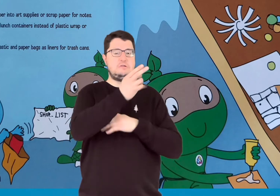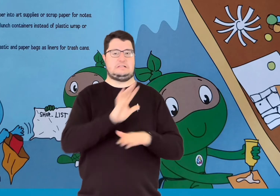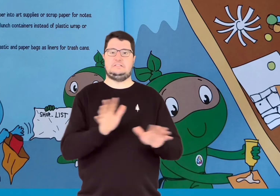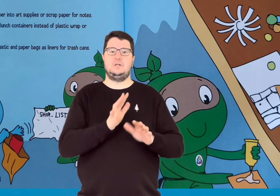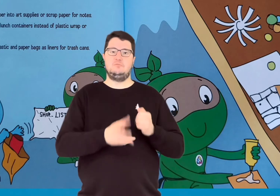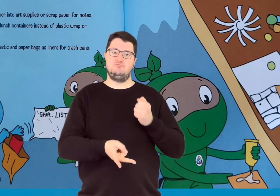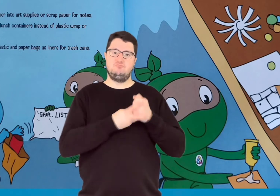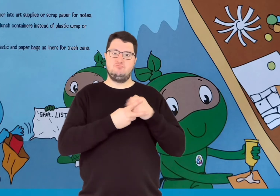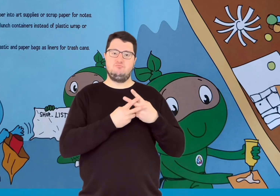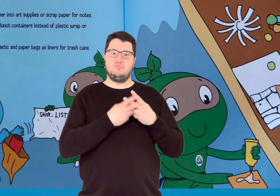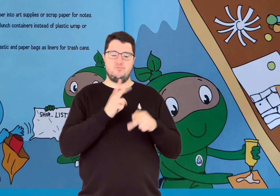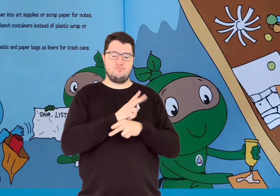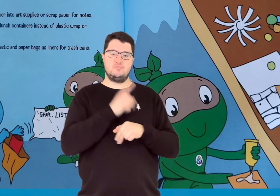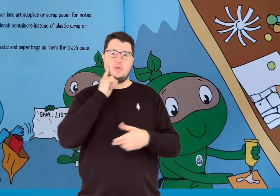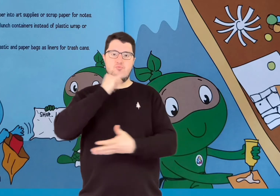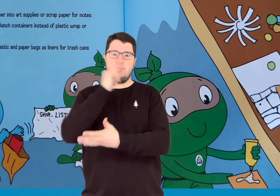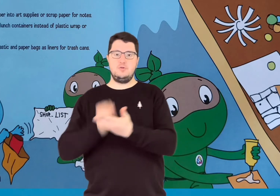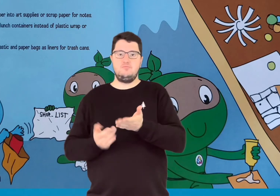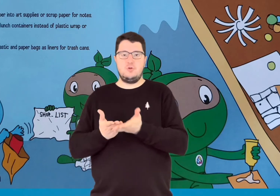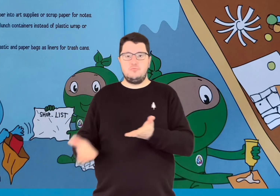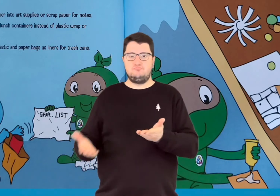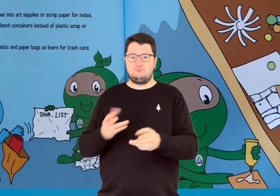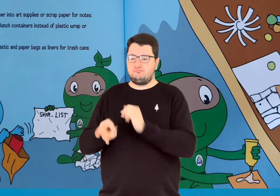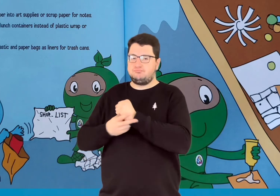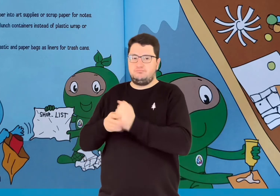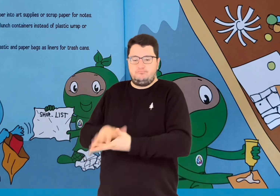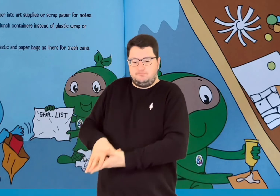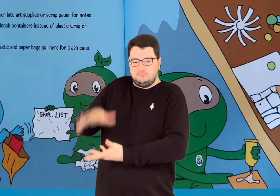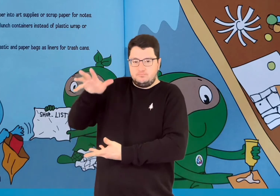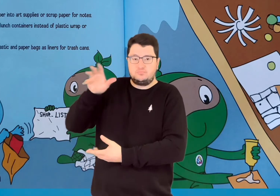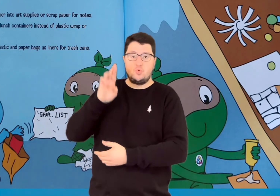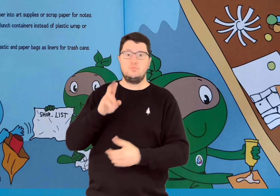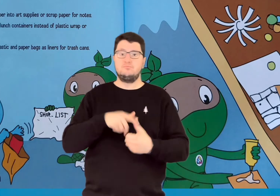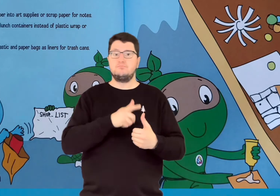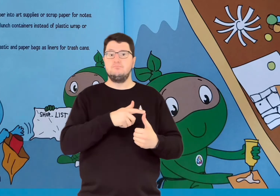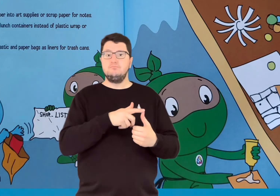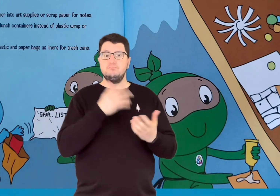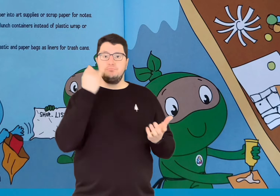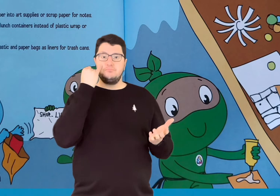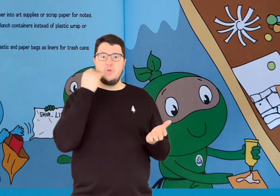We can turn used paper into art supplies or scrap paper for notes.